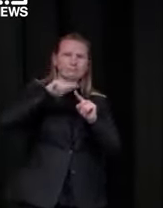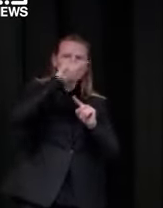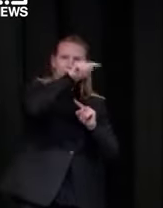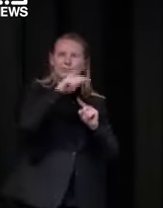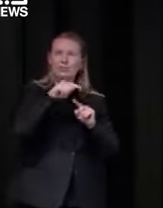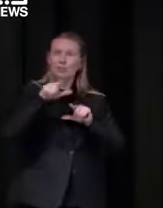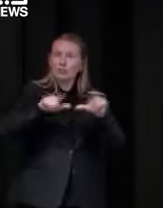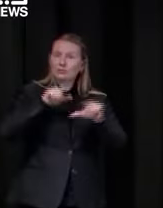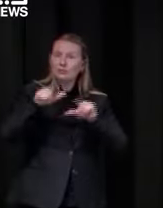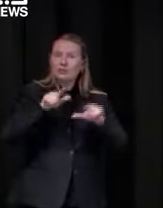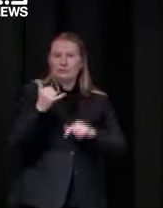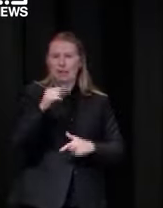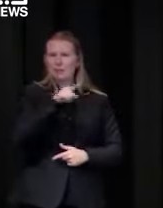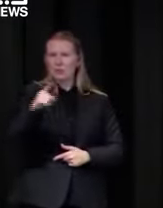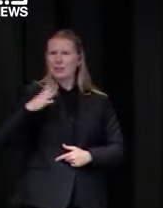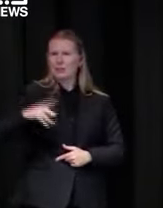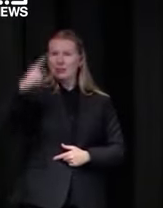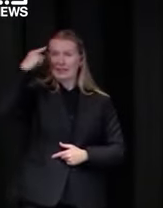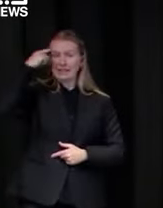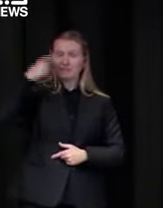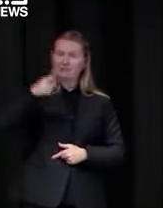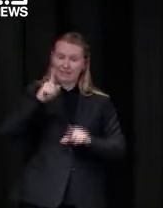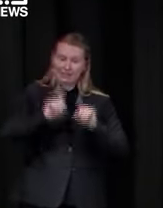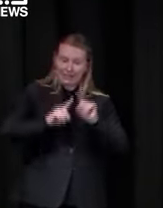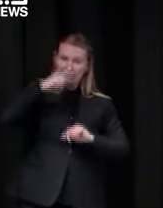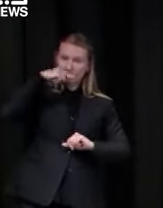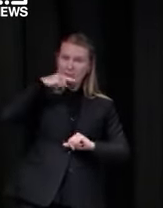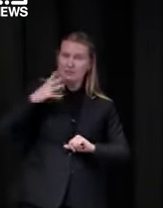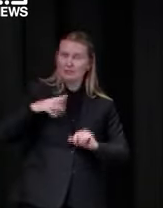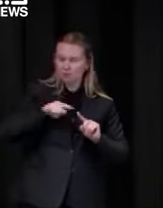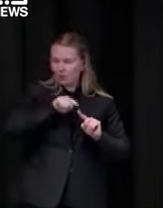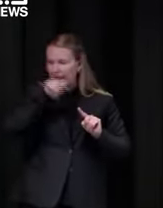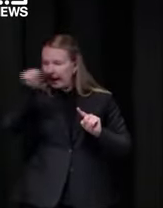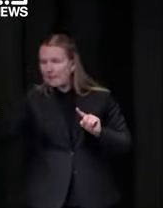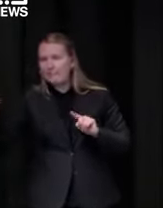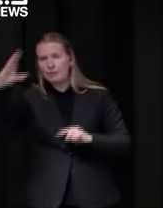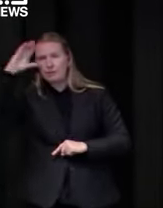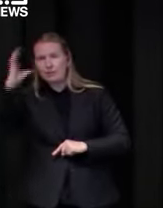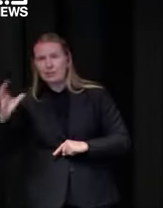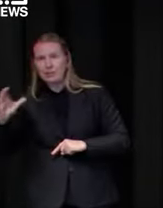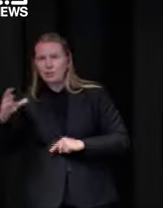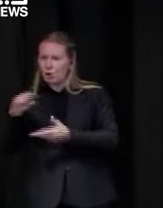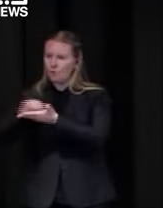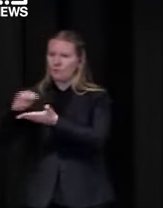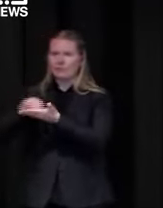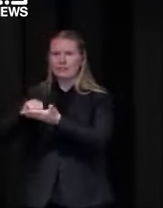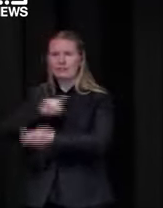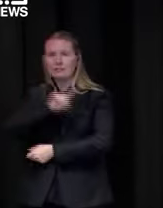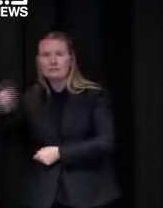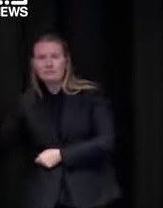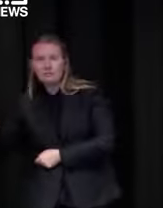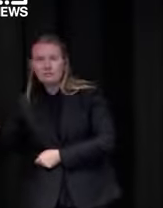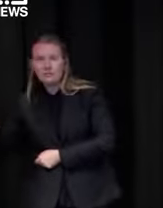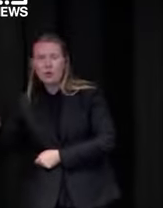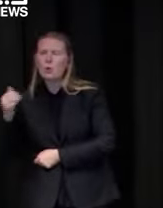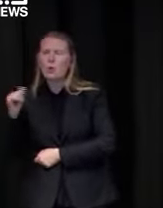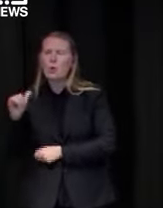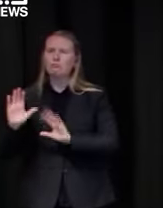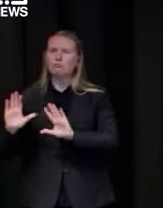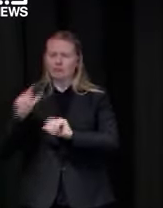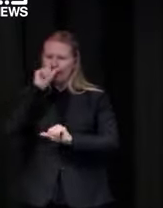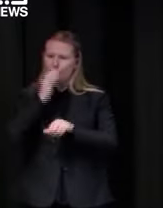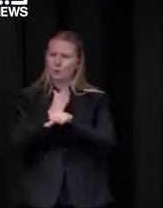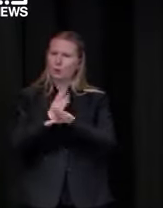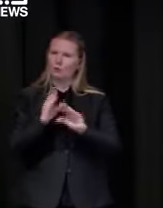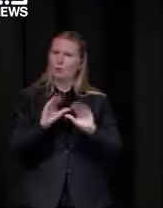they really need to be there is it really important that those staff are traveling every day or every now and then from metro into those regional centers we've seen